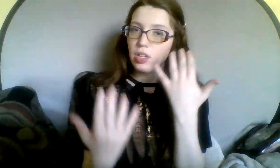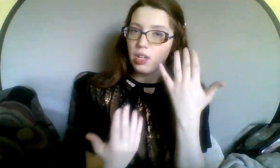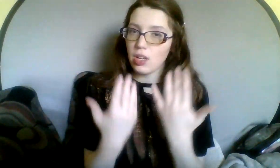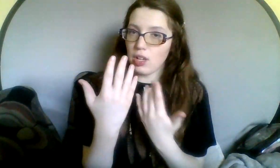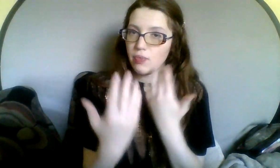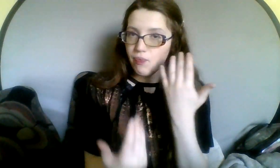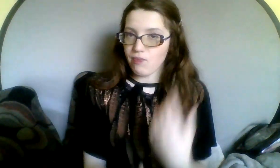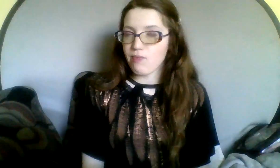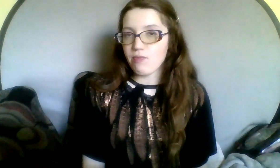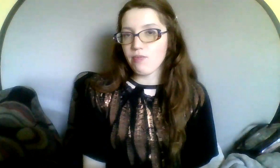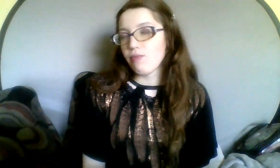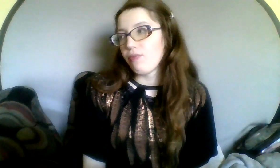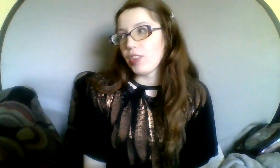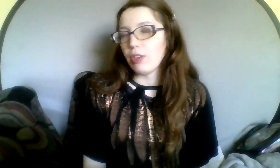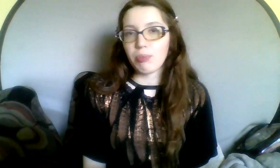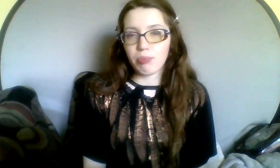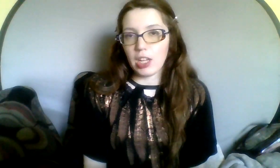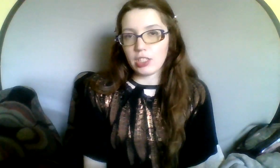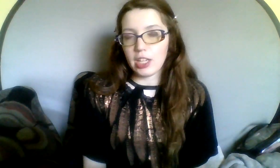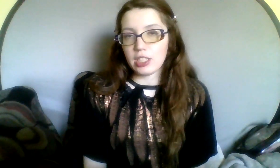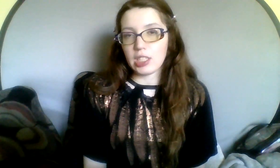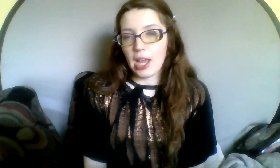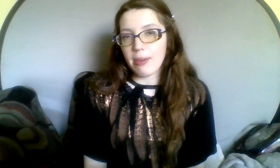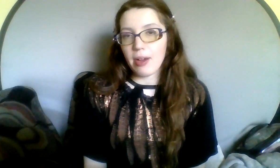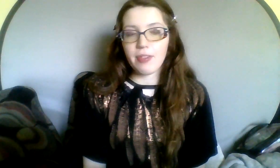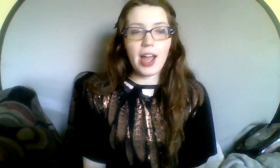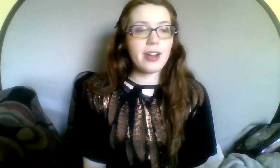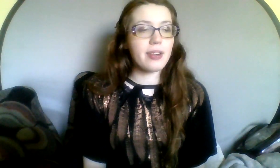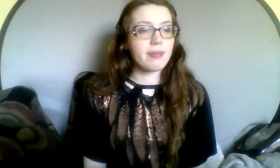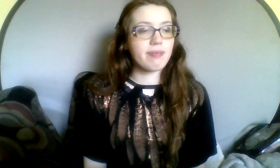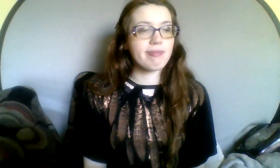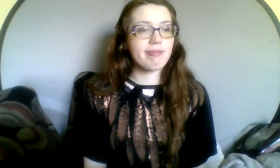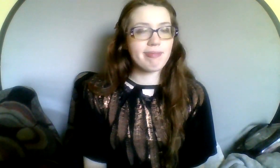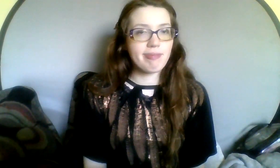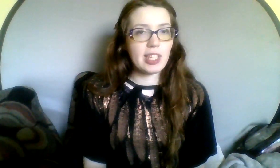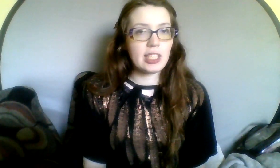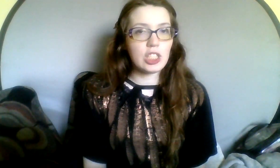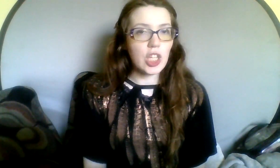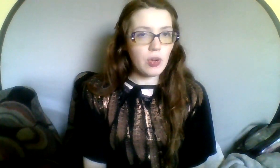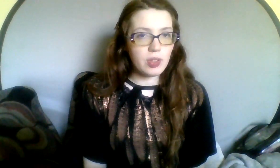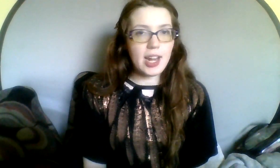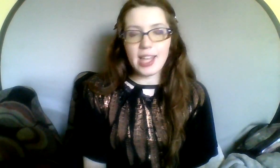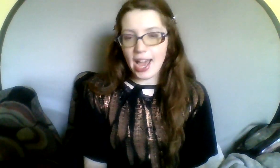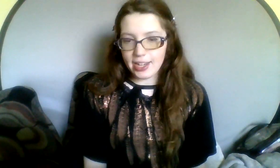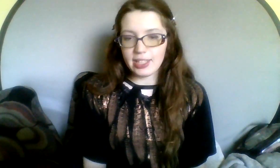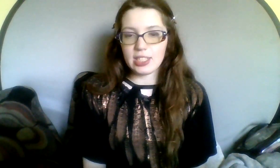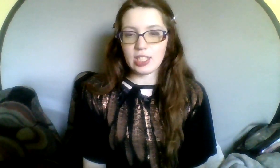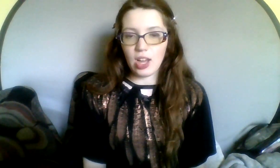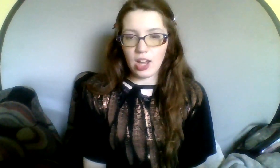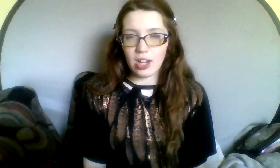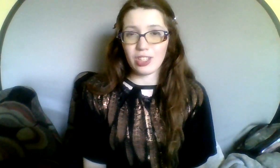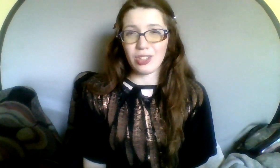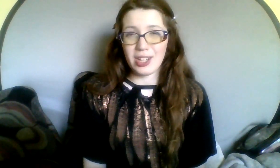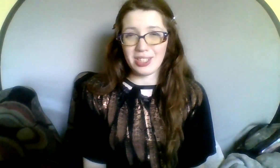you'd probably sign just I'm on fire. So a lot of that in this song, trying to